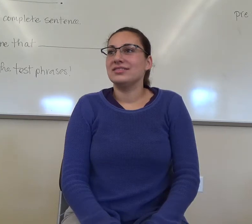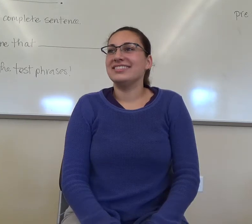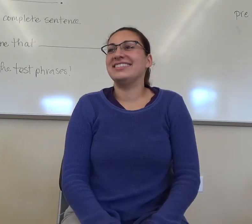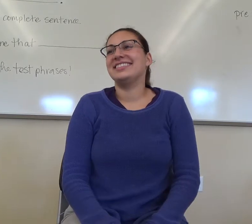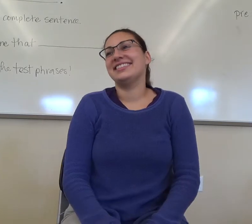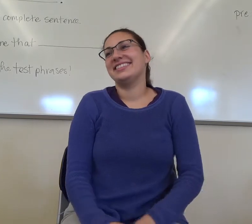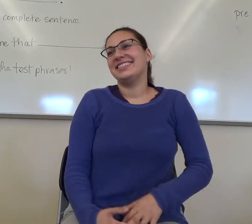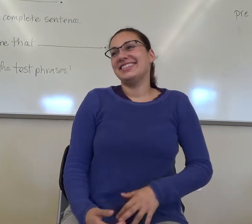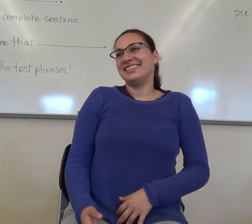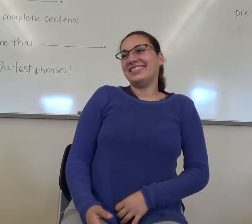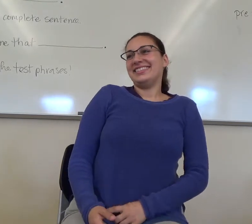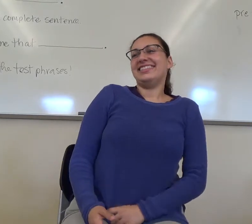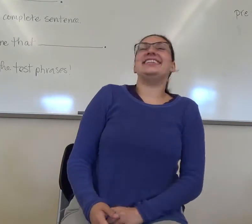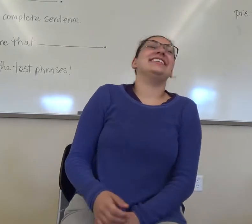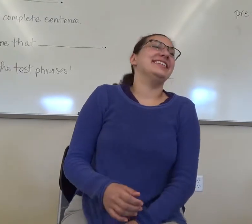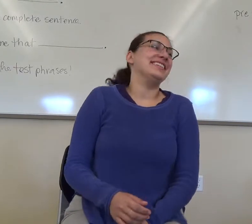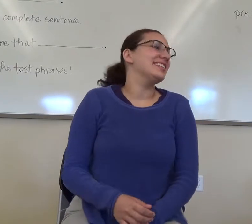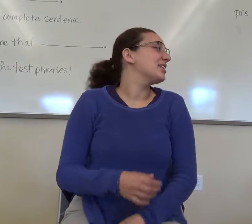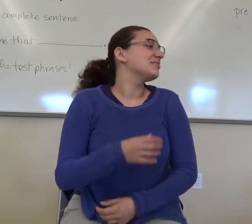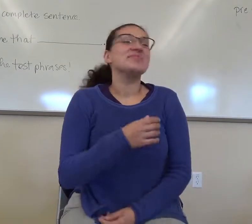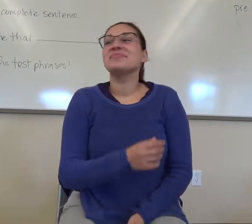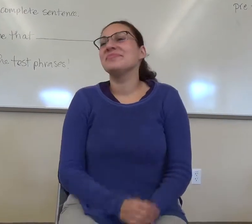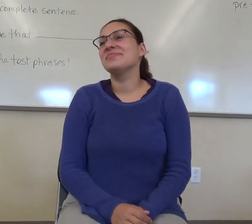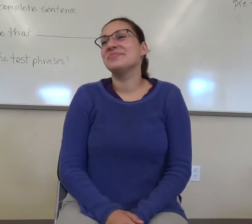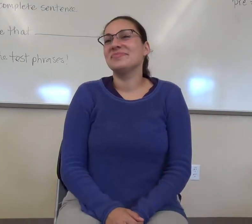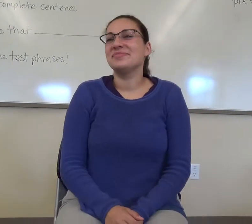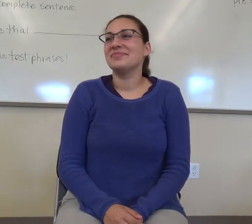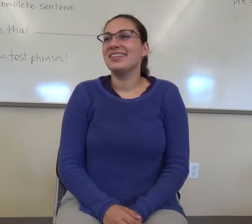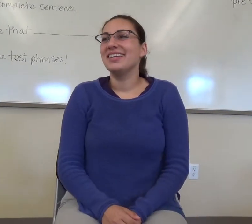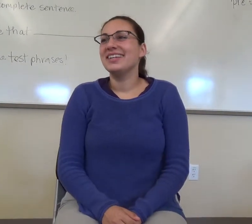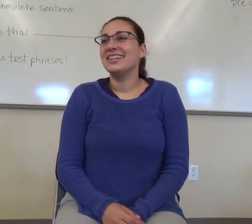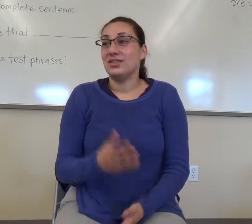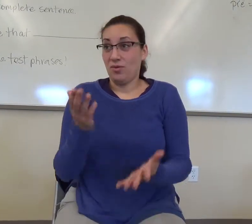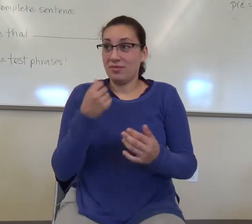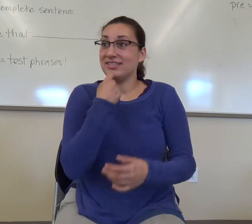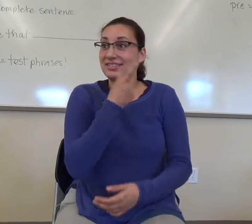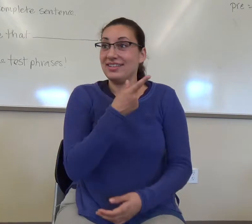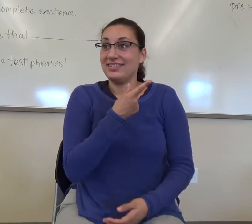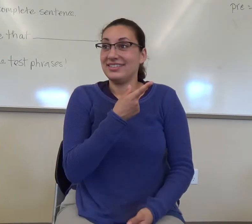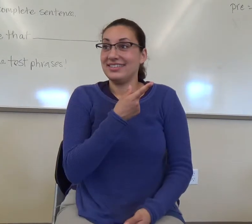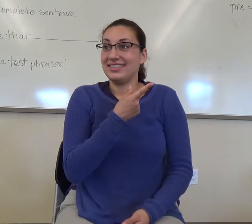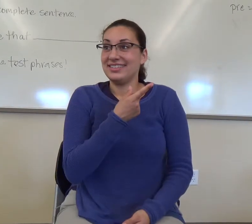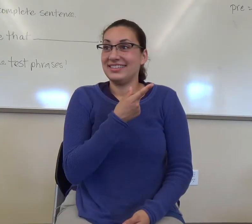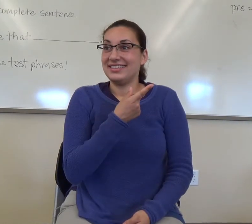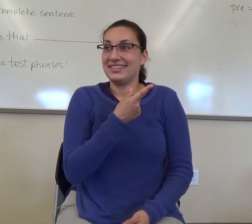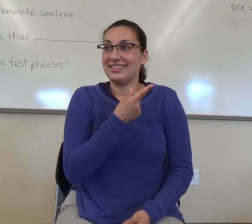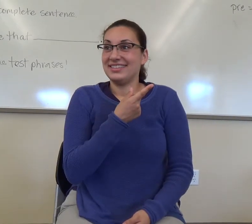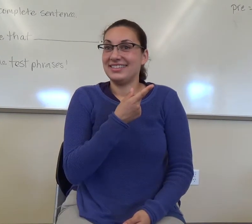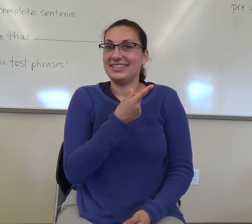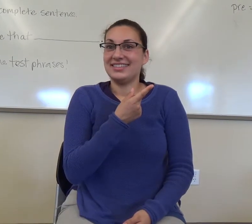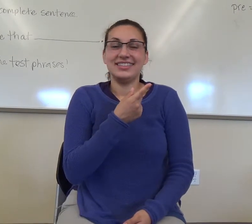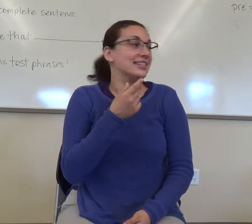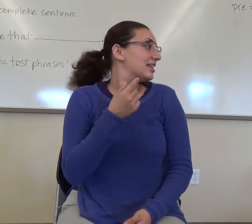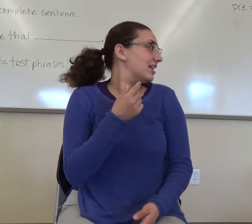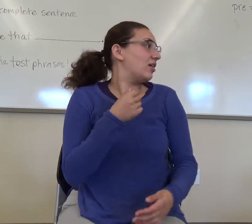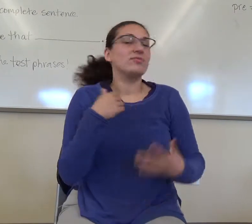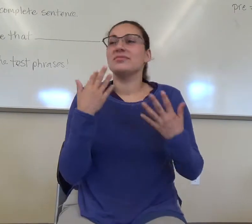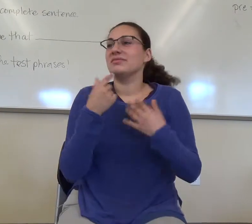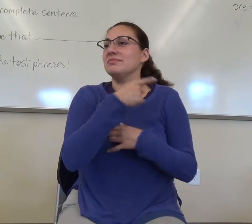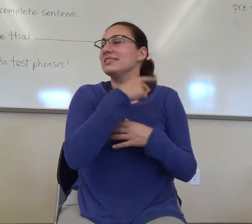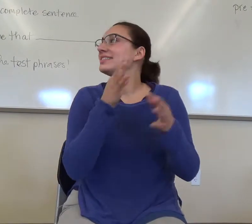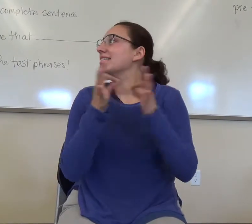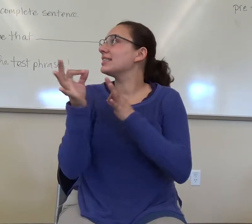Let's see. Where is it coming from? Okay, so now we are going into...